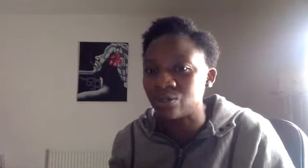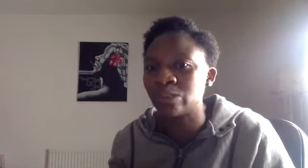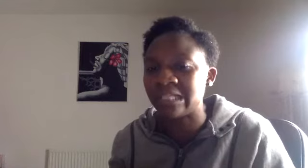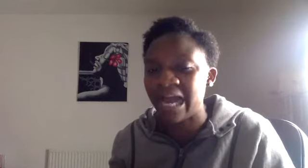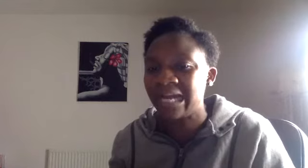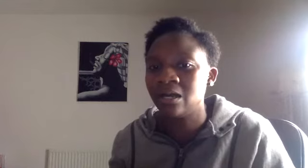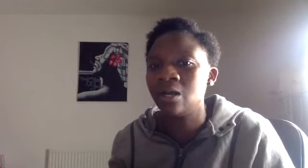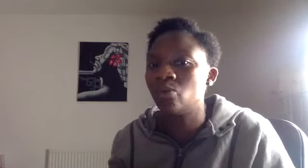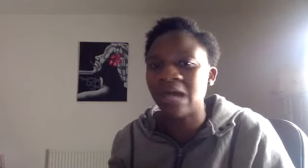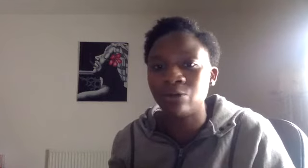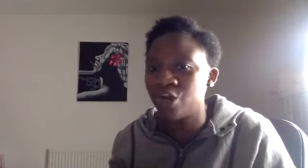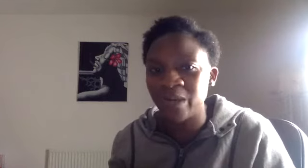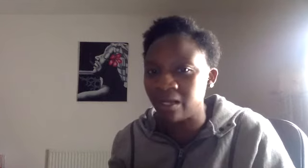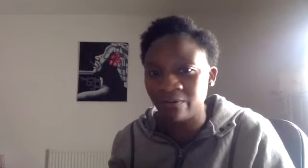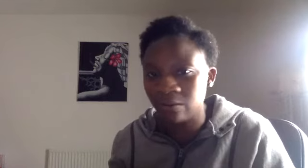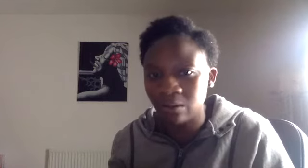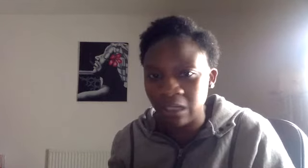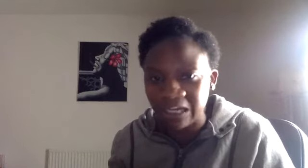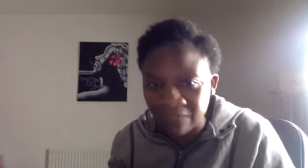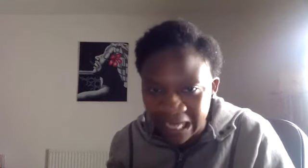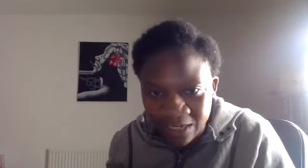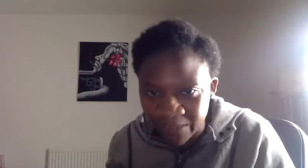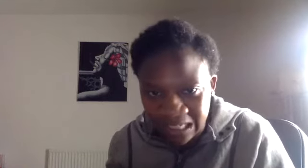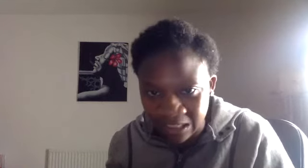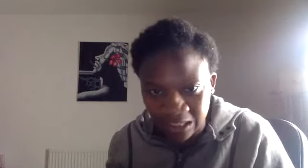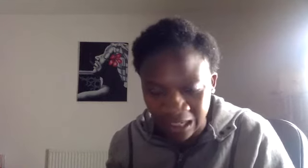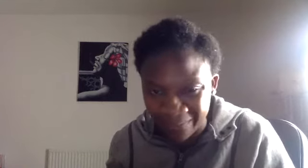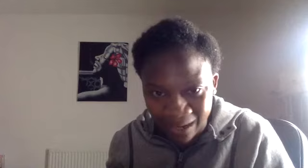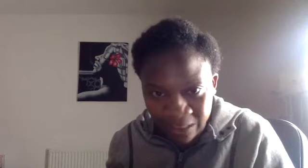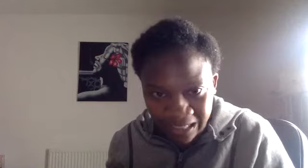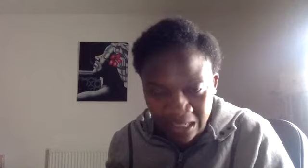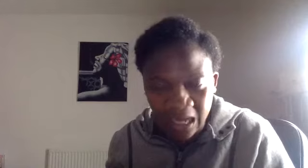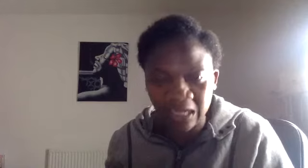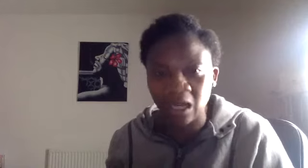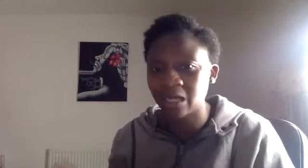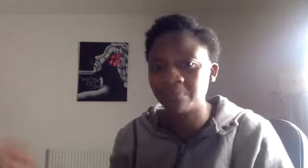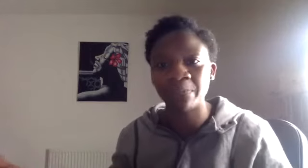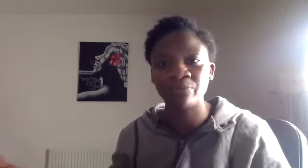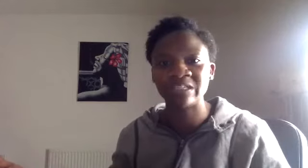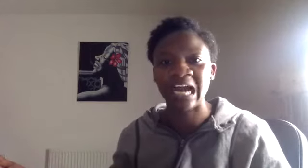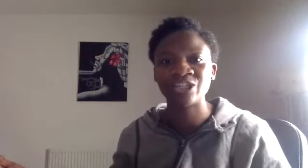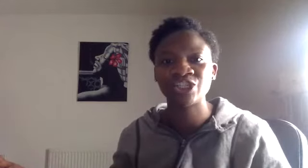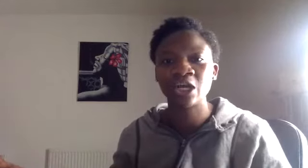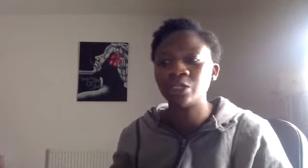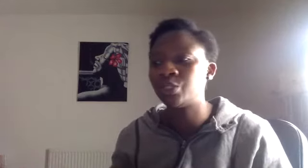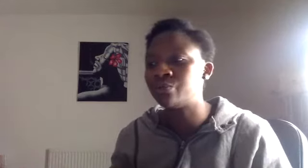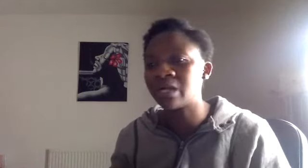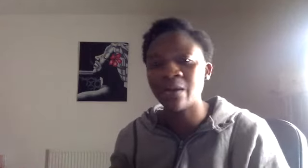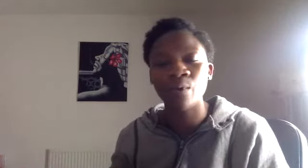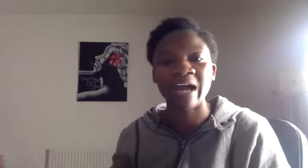day without knowing even 10% about it. A light comes up on the dash. You're Googling what that